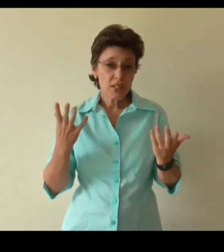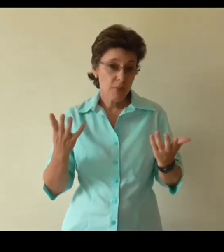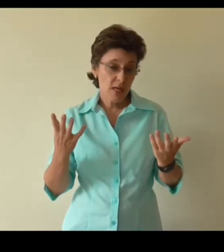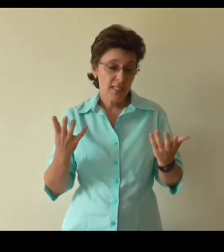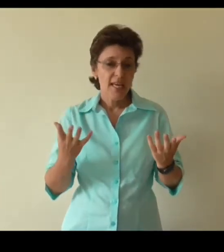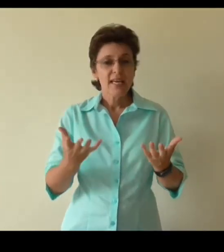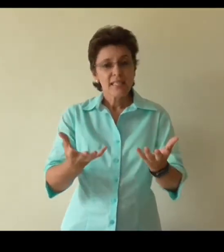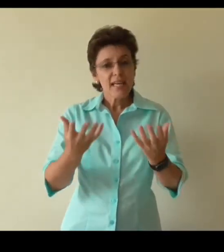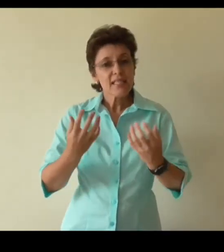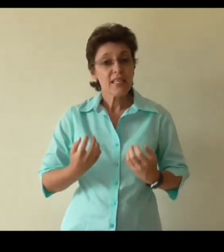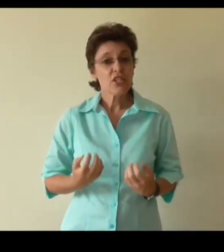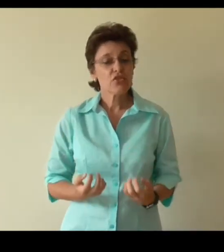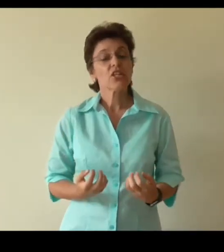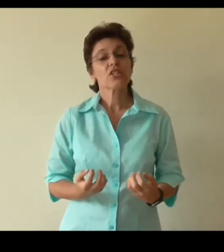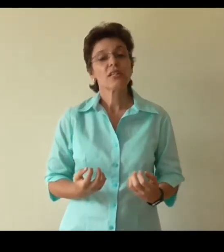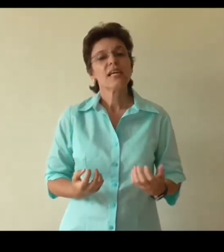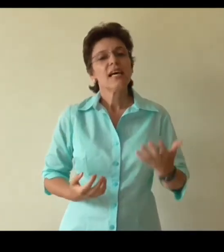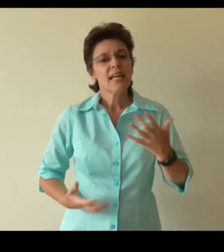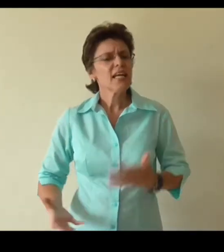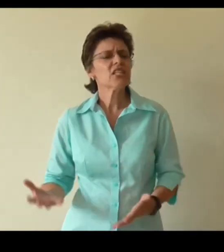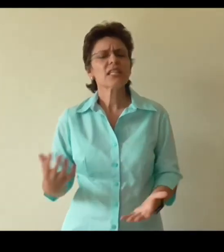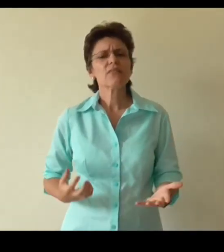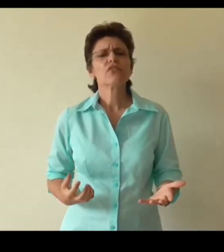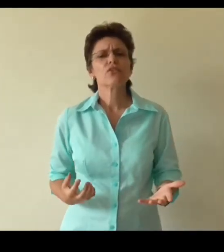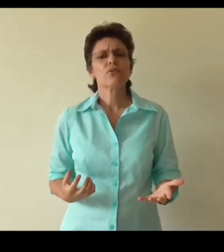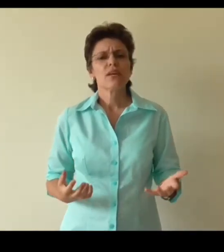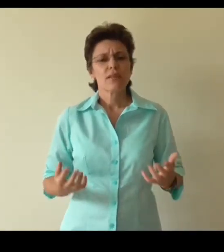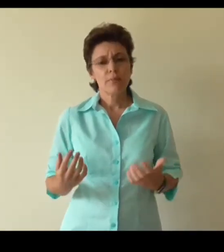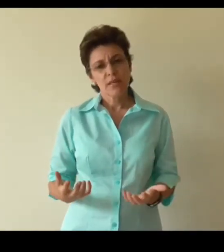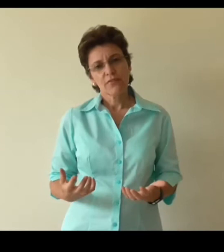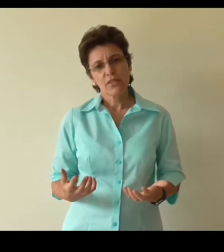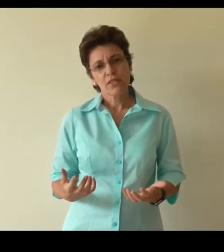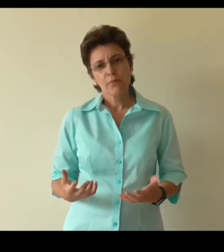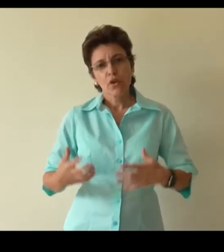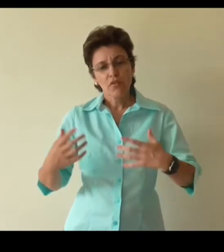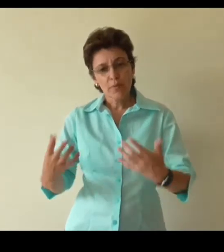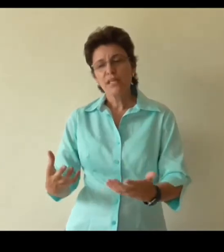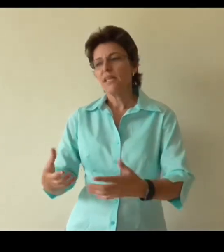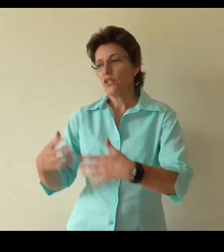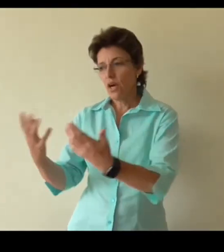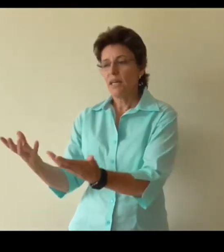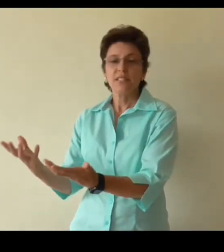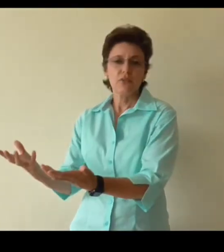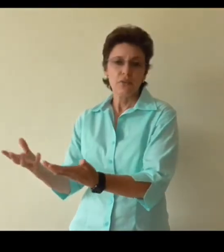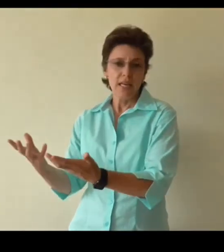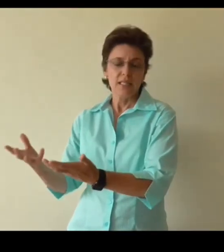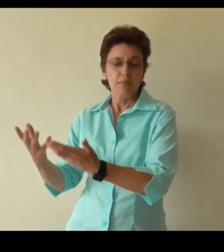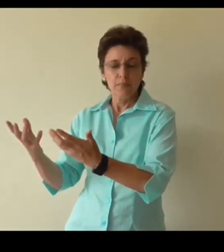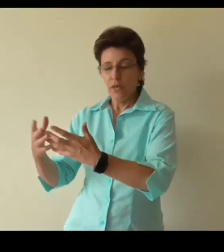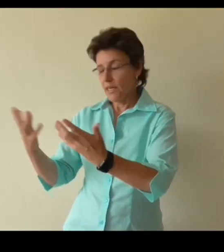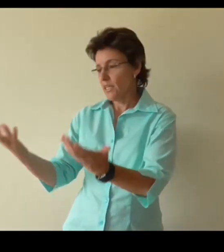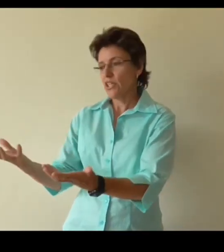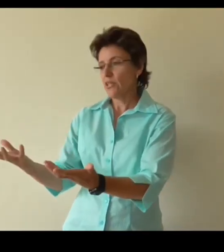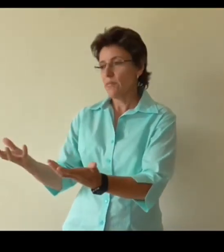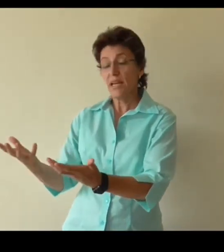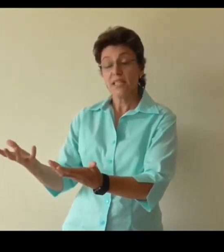mind takes that instruction and actually gives you the benefits of being in your ideal relaxed relaxation place